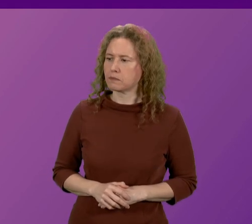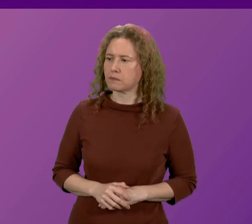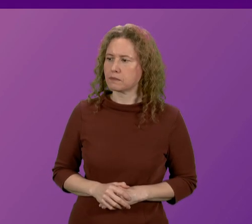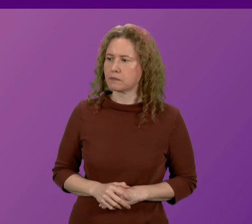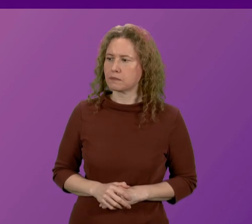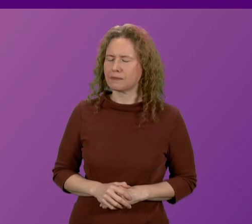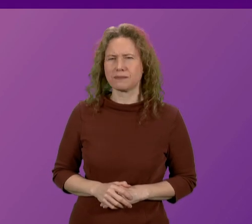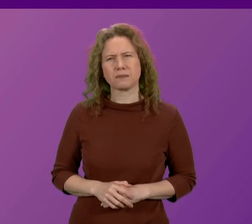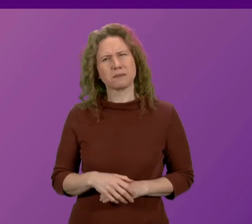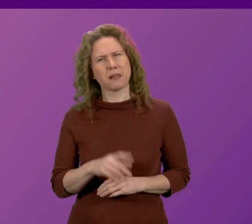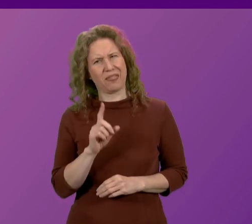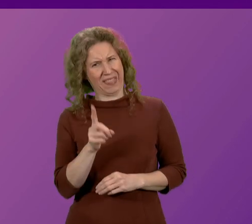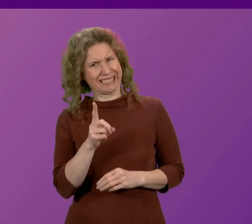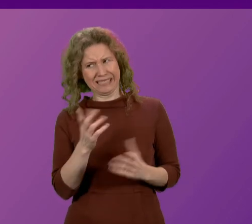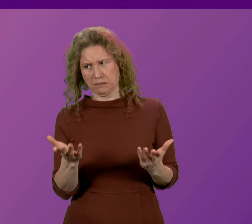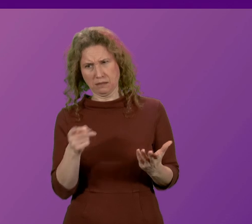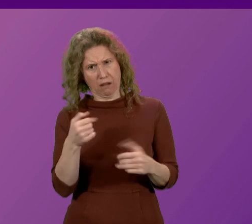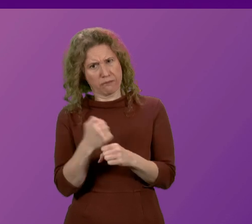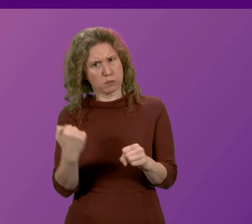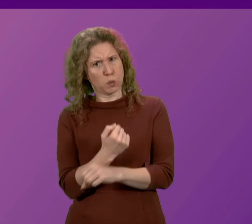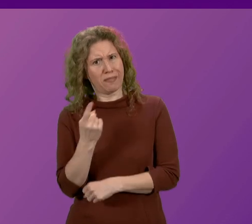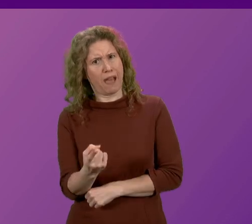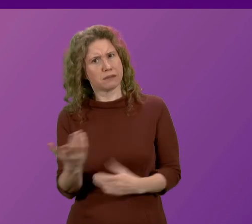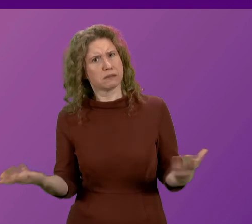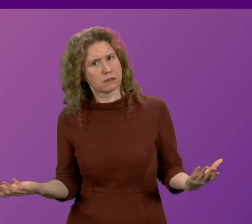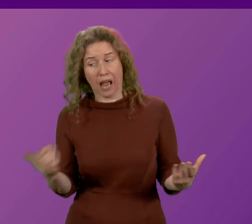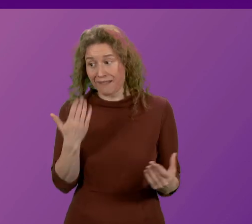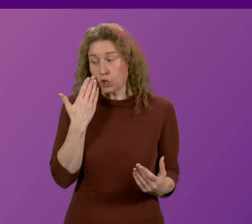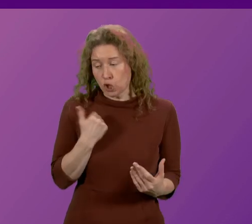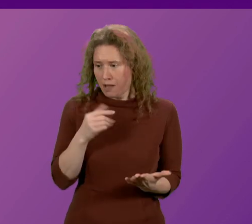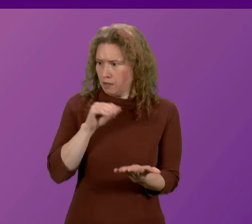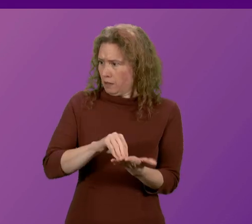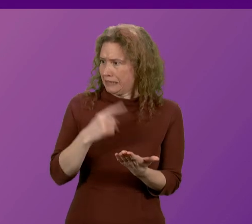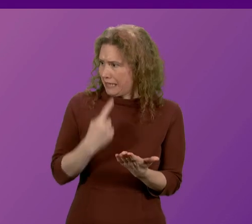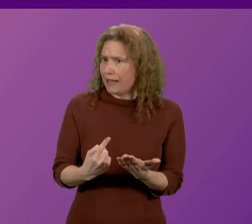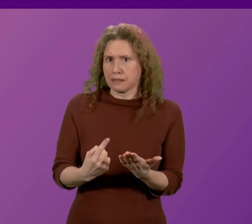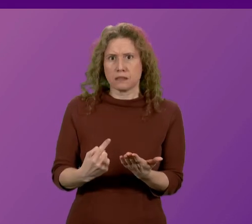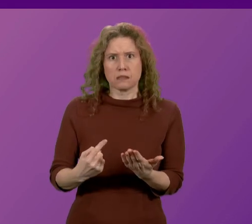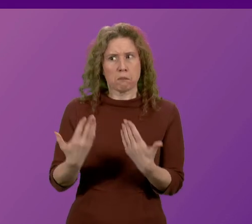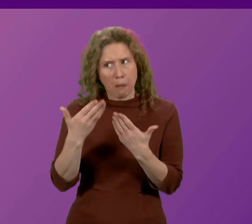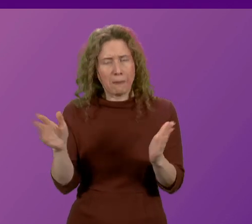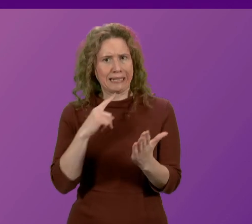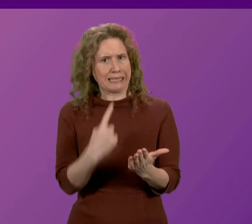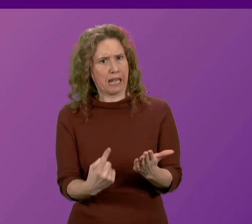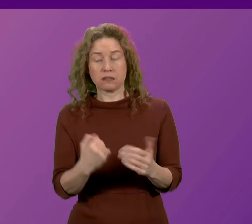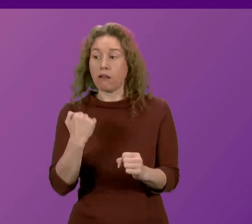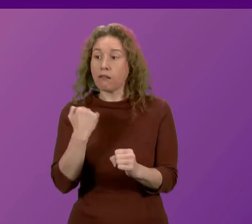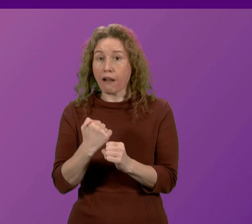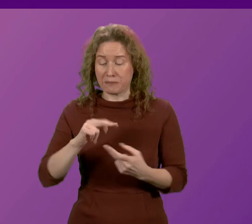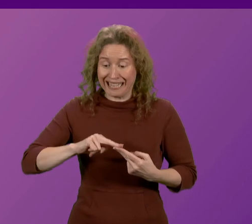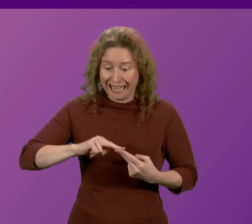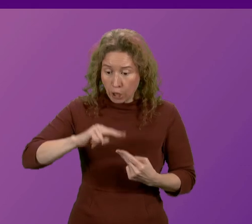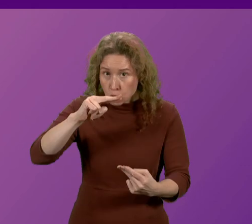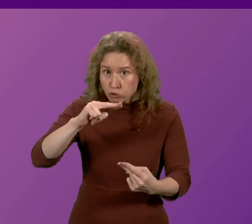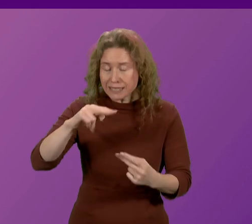That is precisely what the government is doing. Because I've just put on the public record that the government has increased